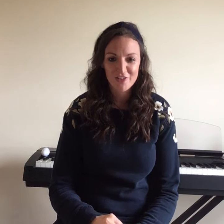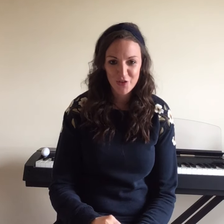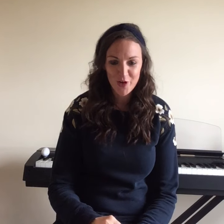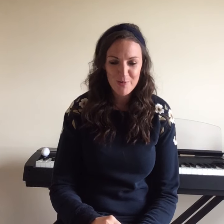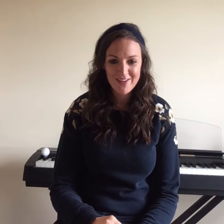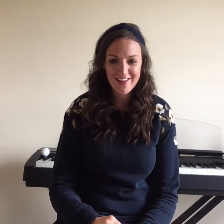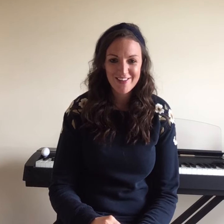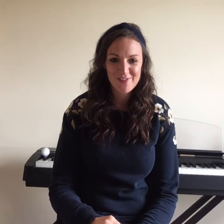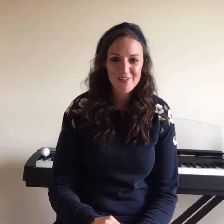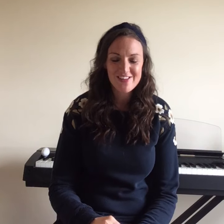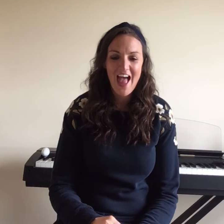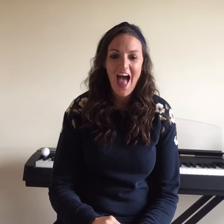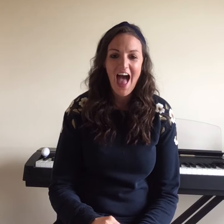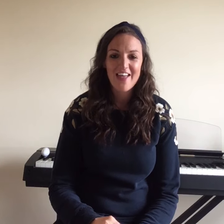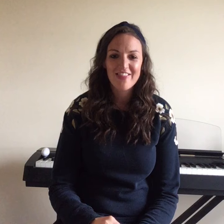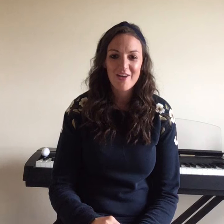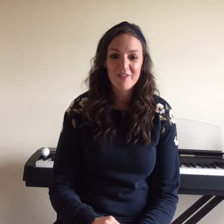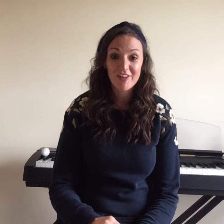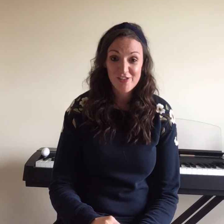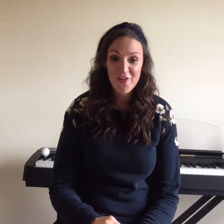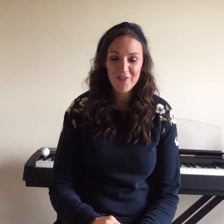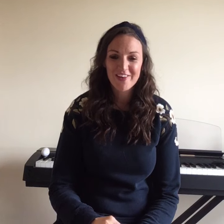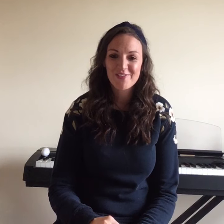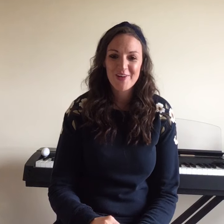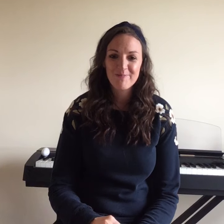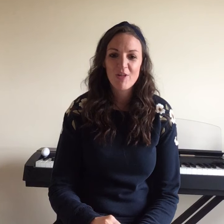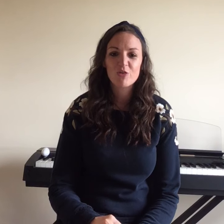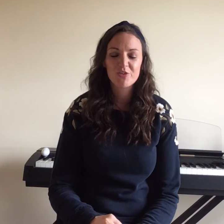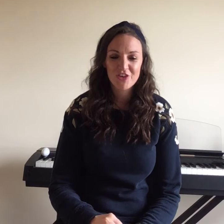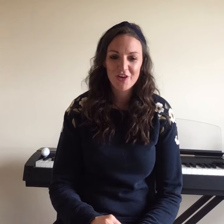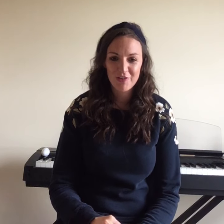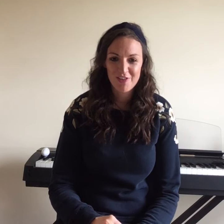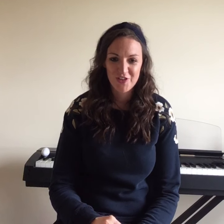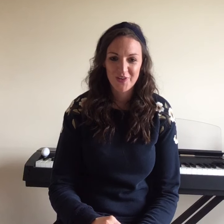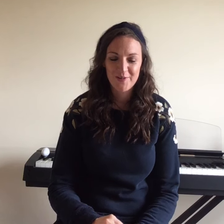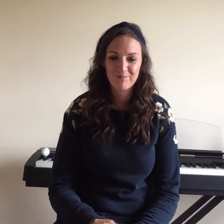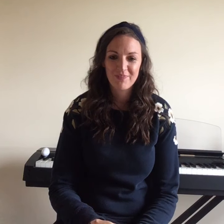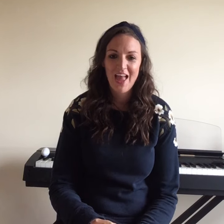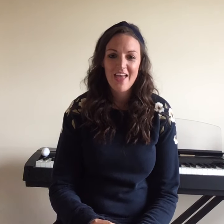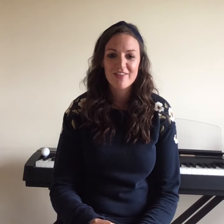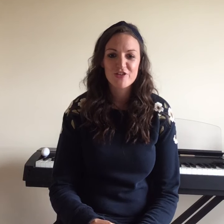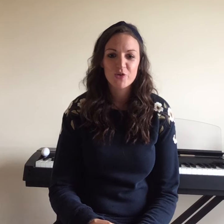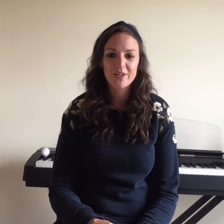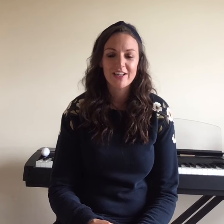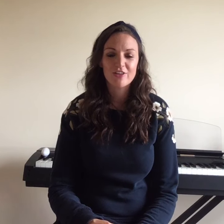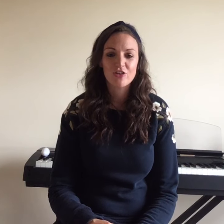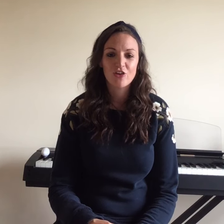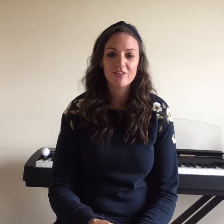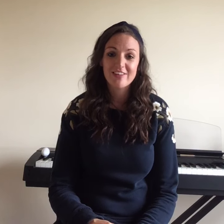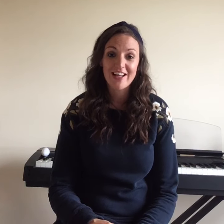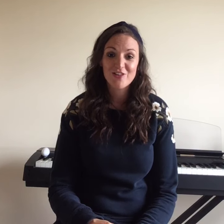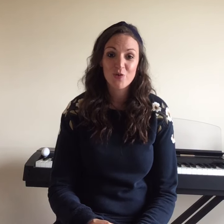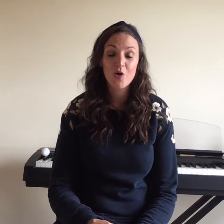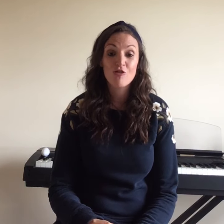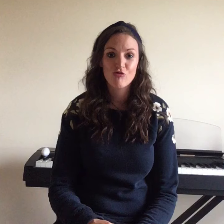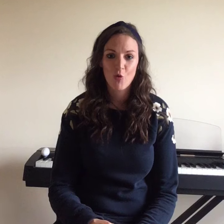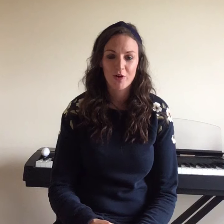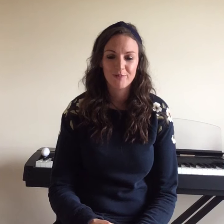a story about dinosaurs and then we've got a song as well. So we'll start off with a story. The story is called Dinosaur Roar.